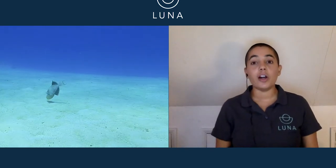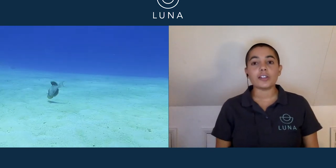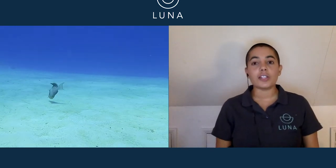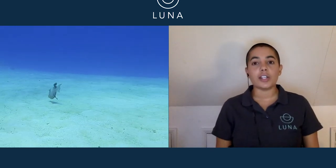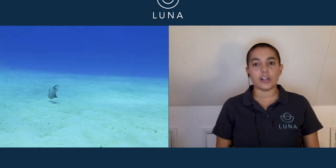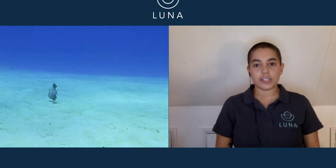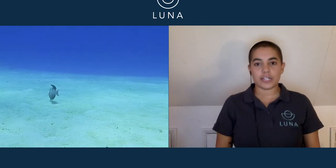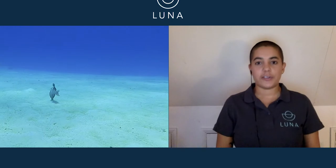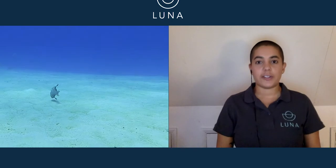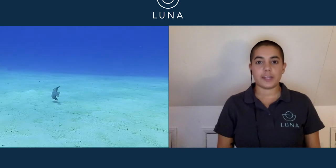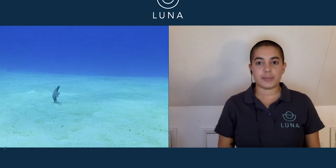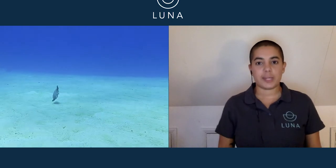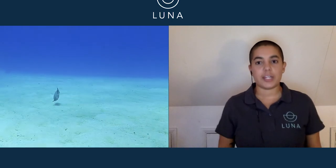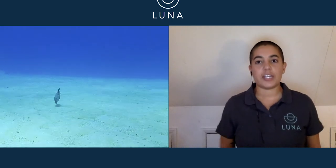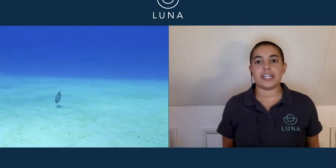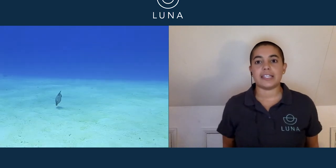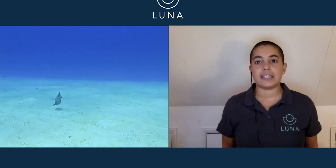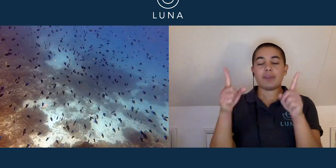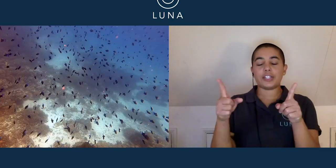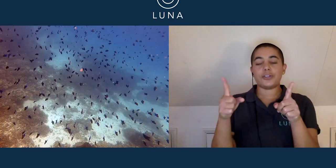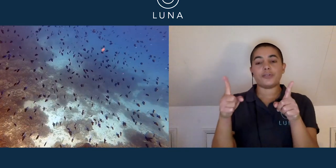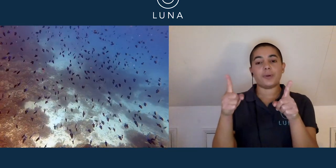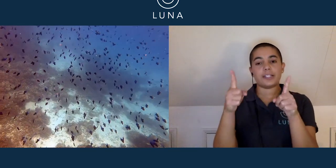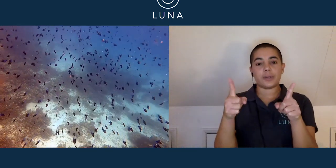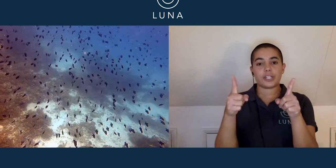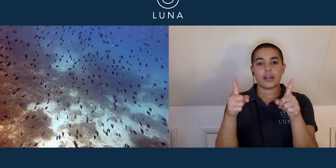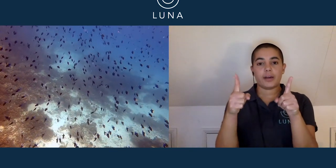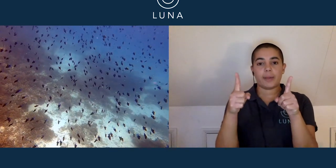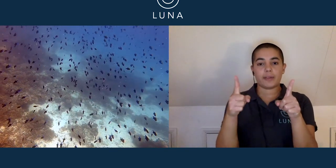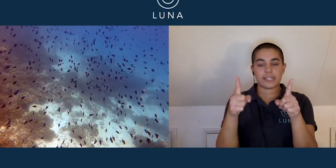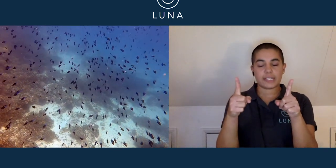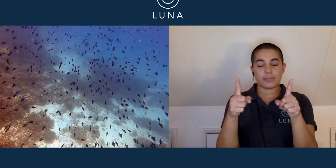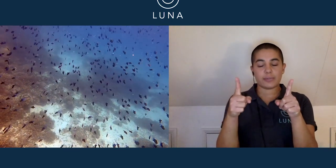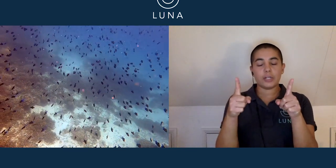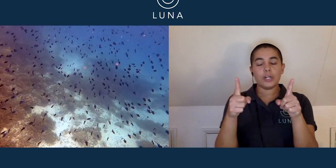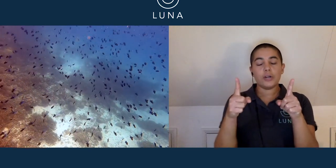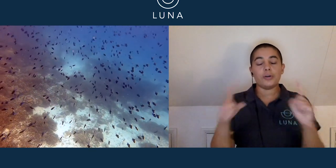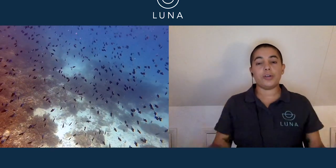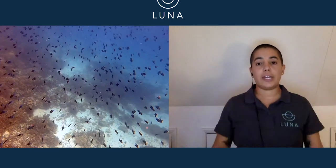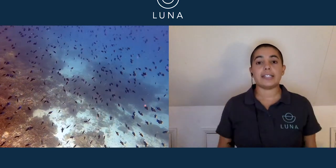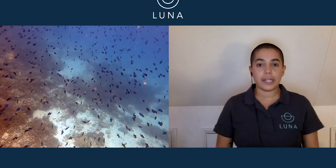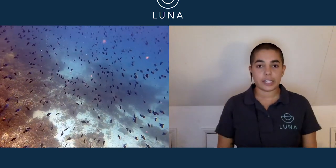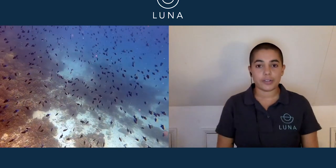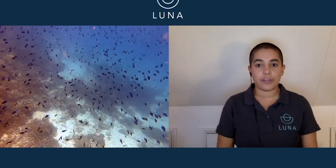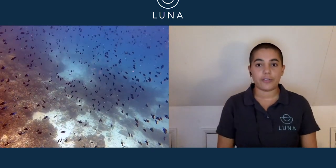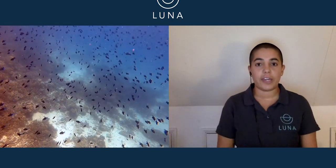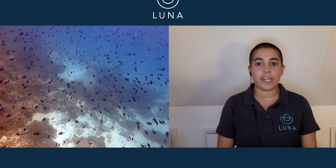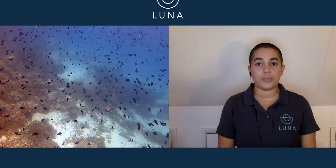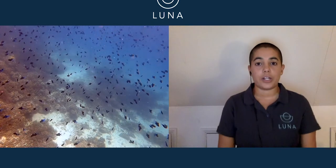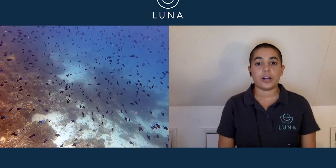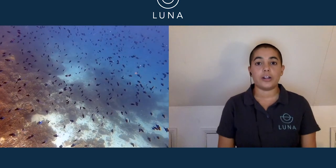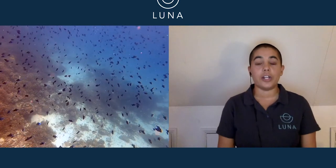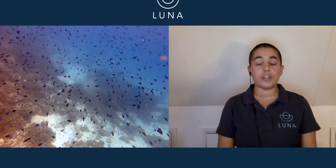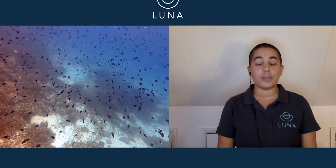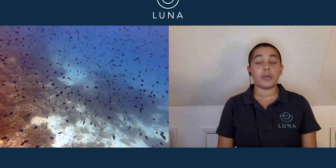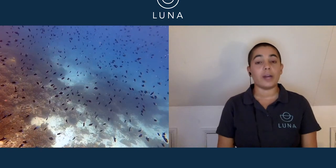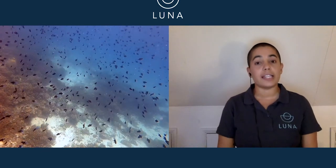lots and lots of different subspecies, red tooth ones, which are about this small, or you can get Titan trigger fish, which are known to be quite